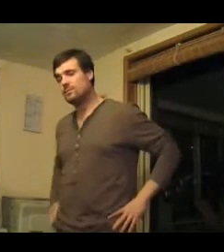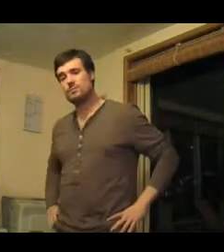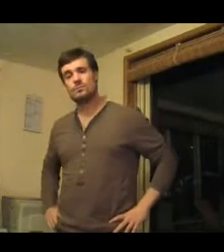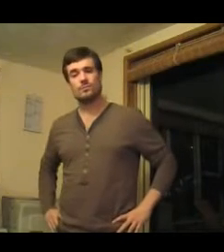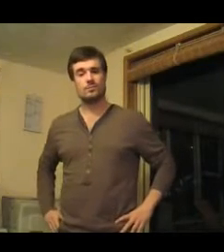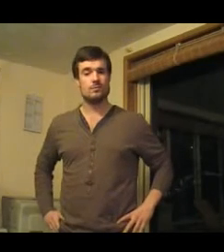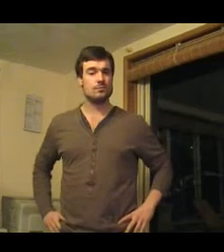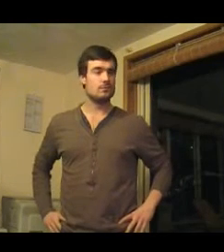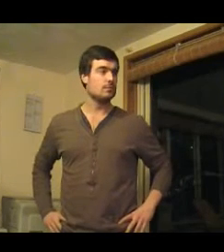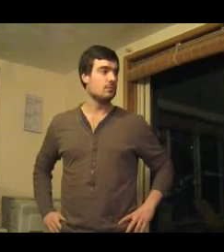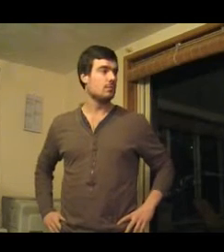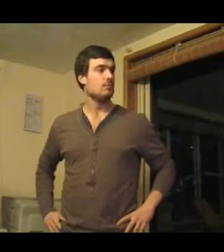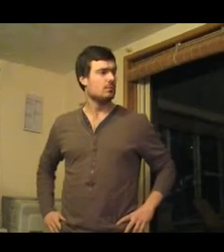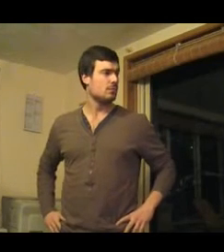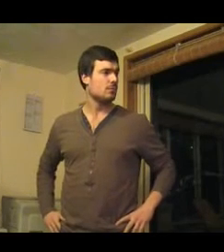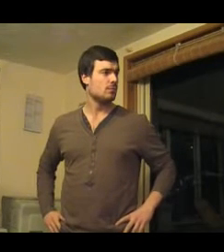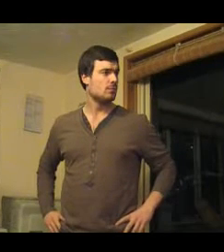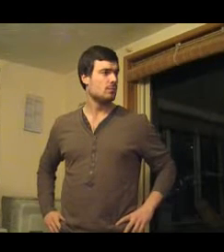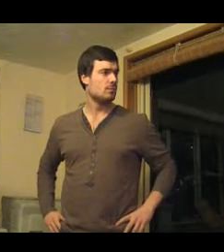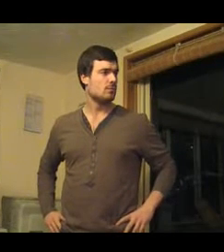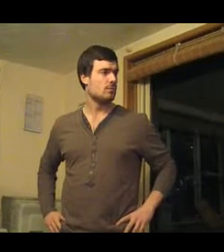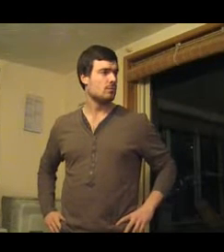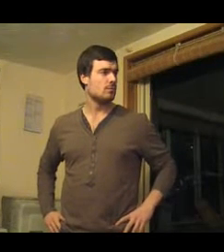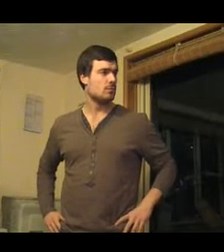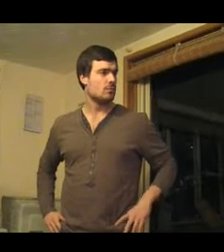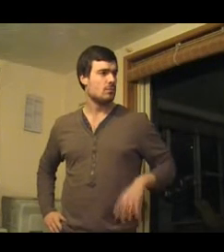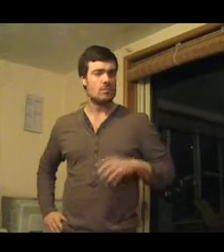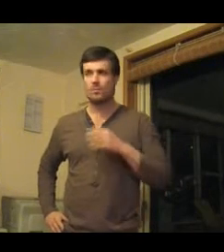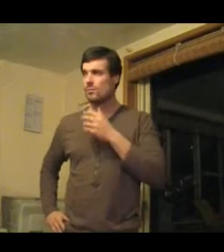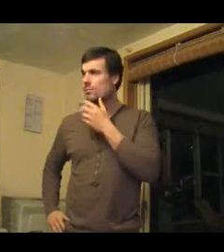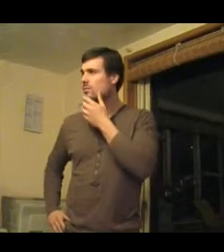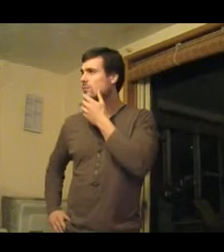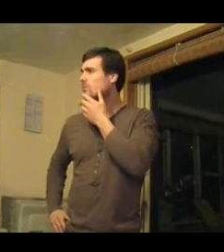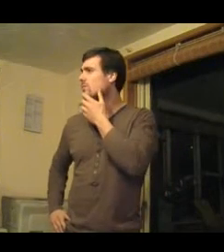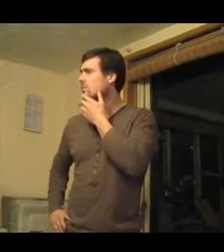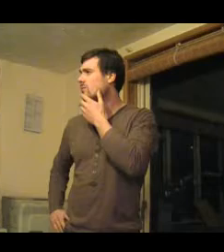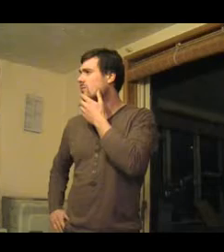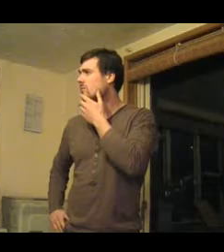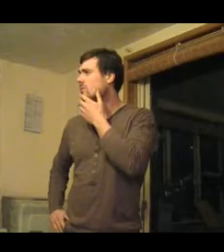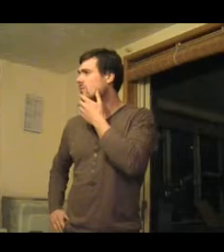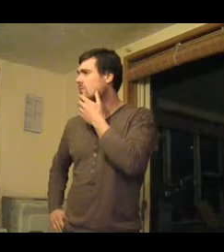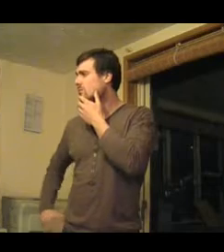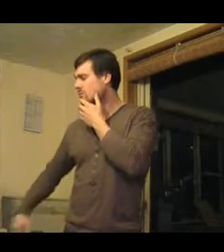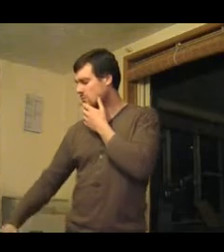Hope